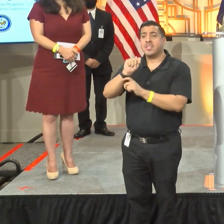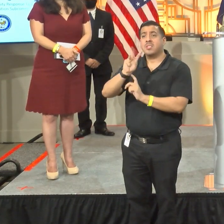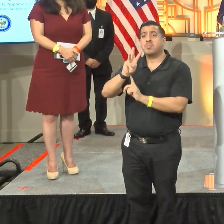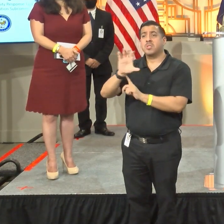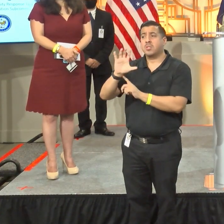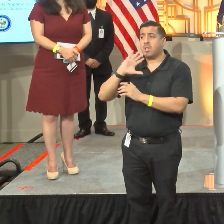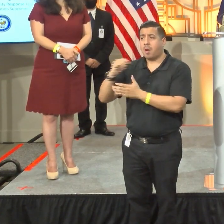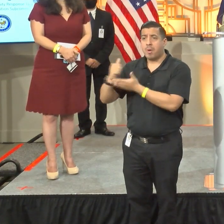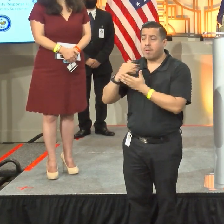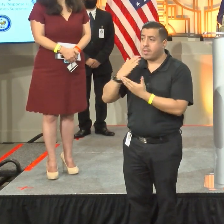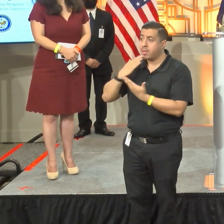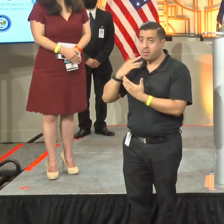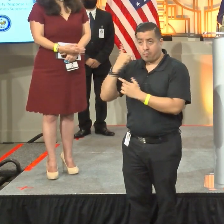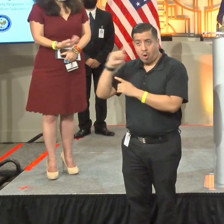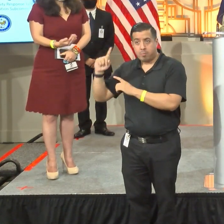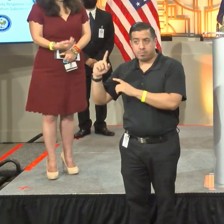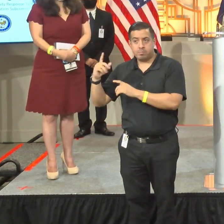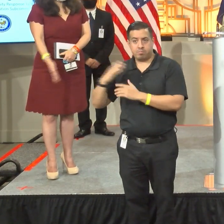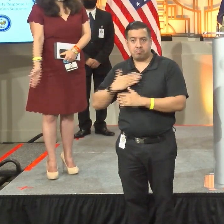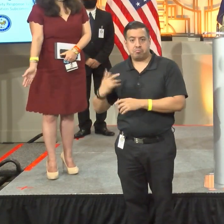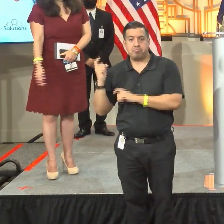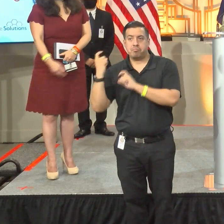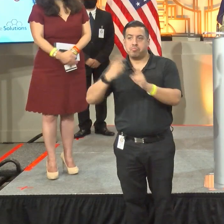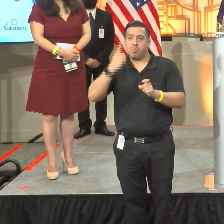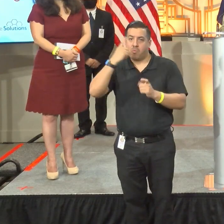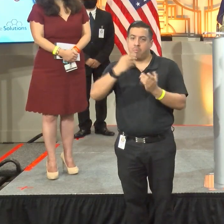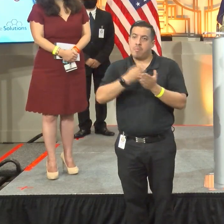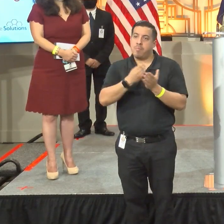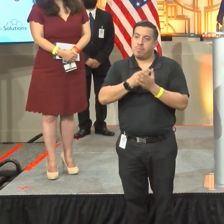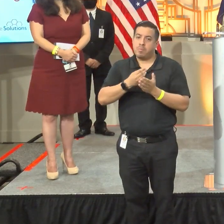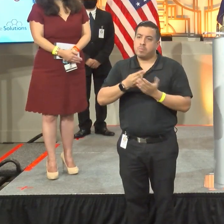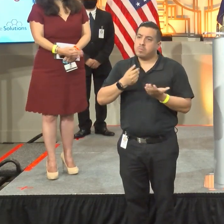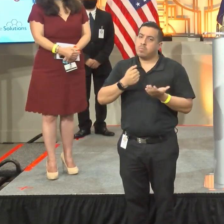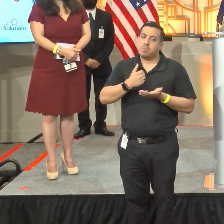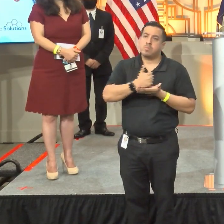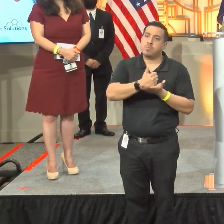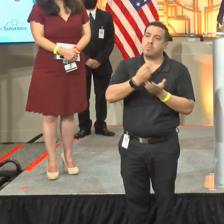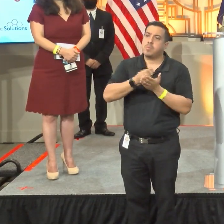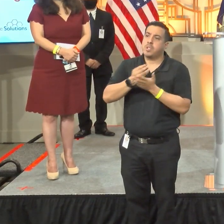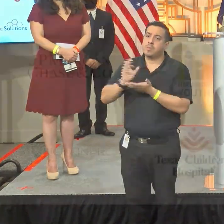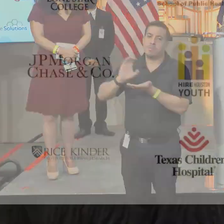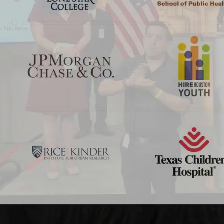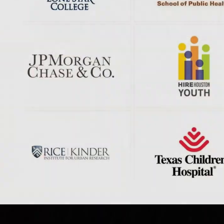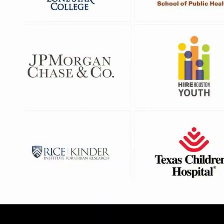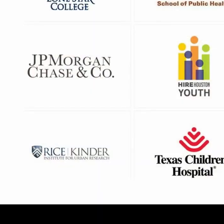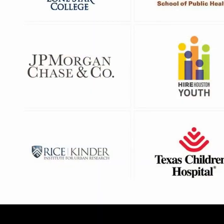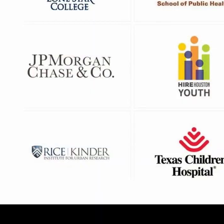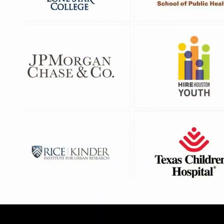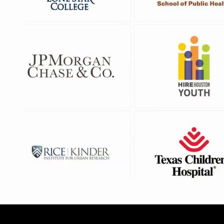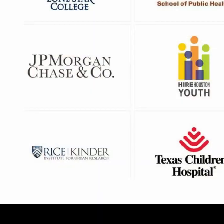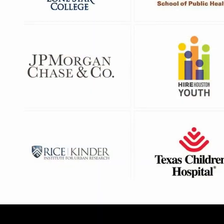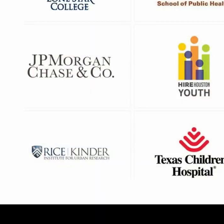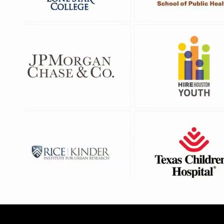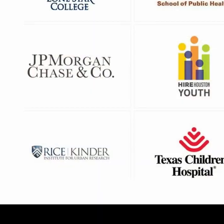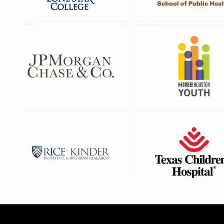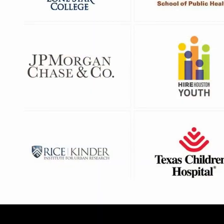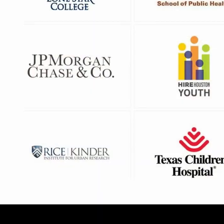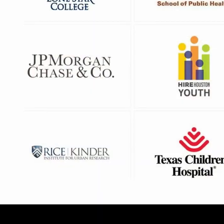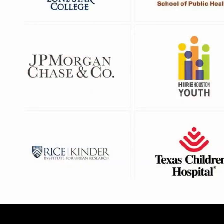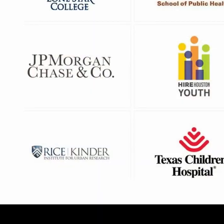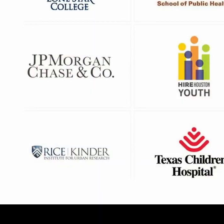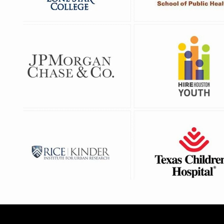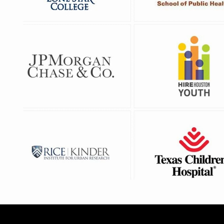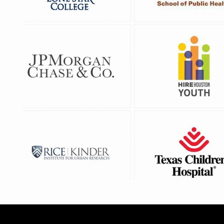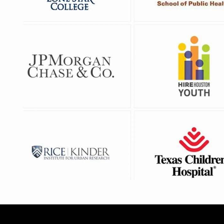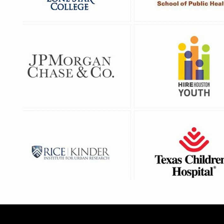to provide funding to support the internships of 44 chefs. And we have collaborated with the Houston Health Department,